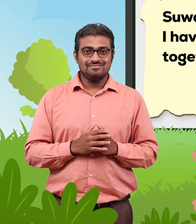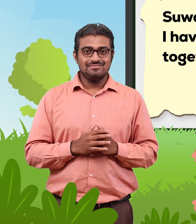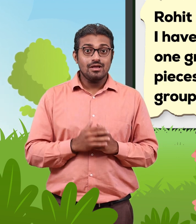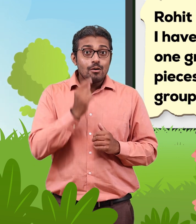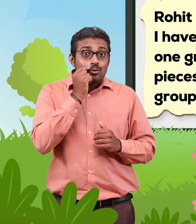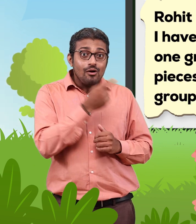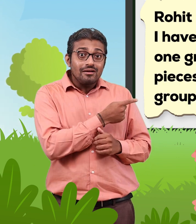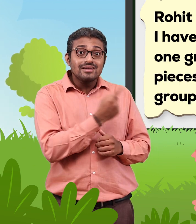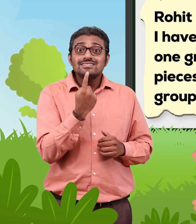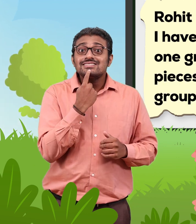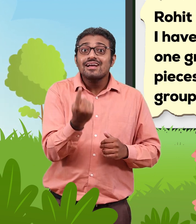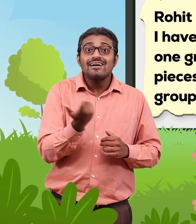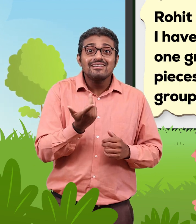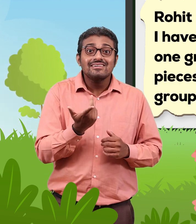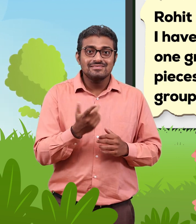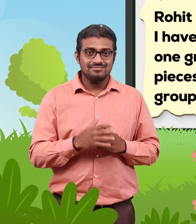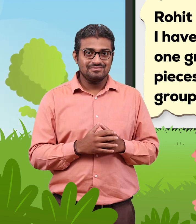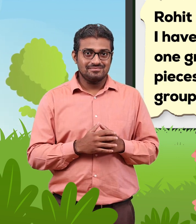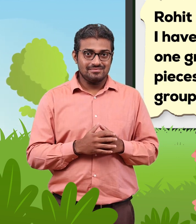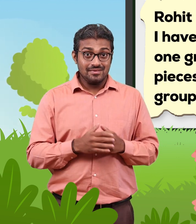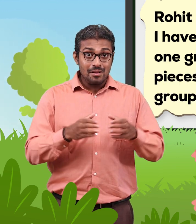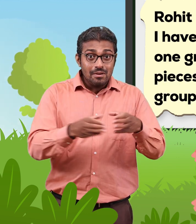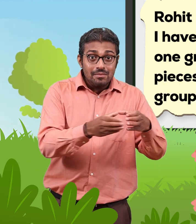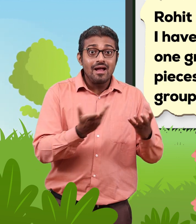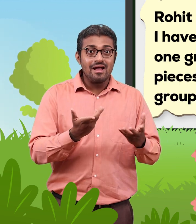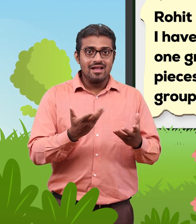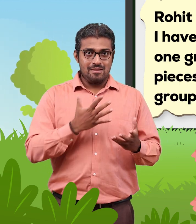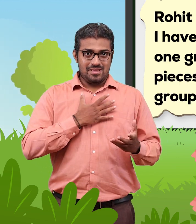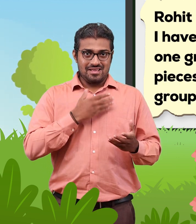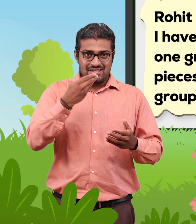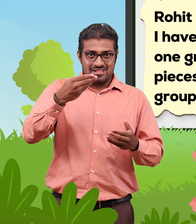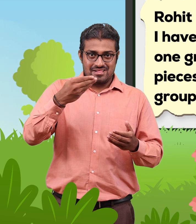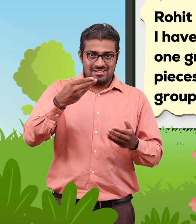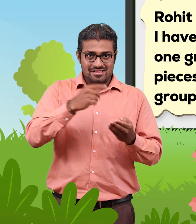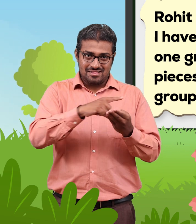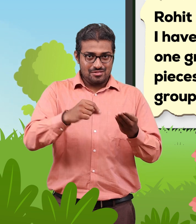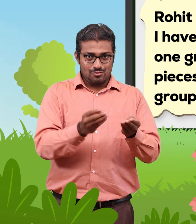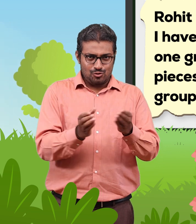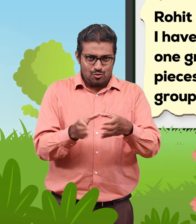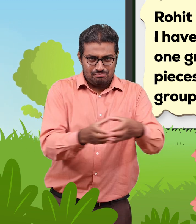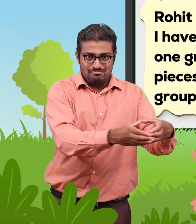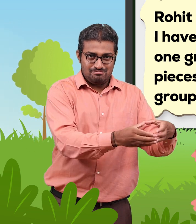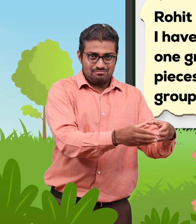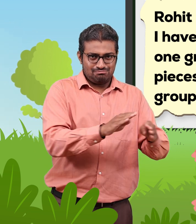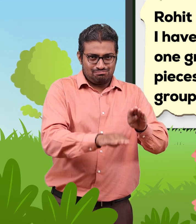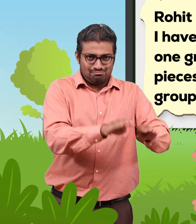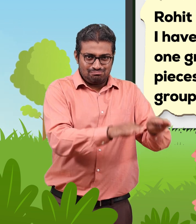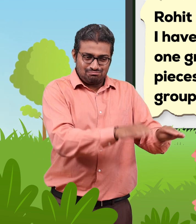Rohit says, I have put all the leaves in one group and chalk pieces in